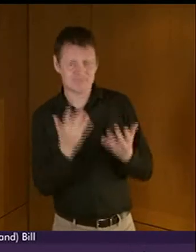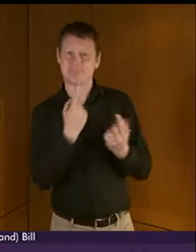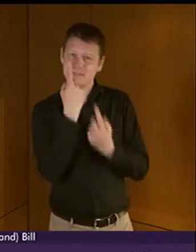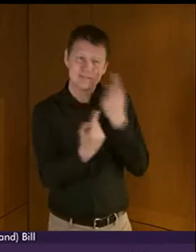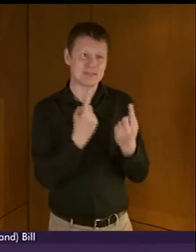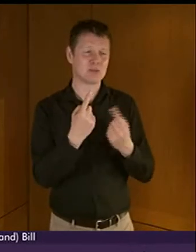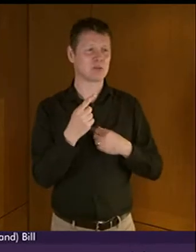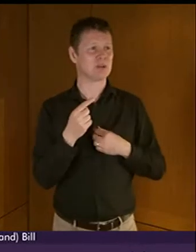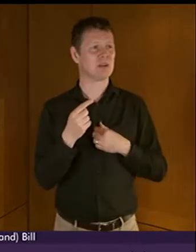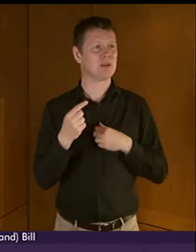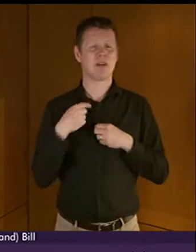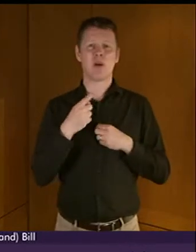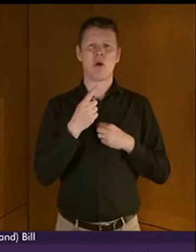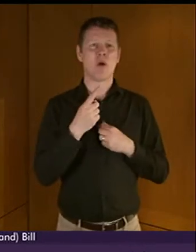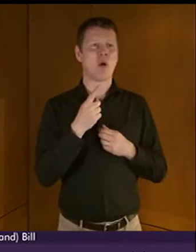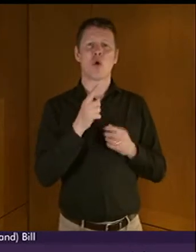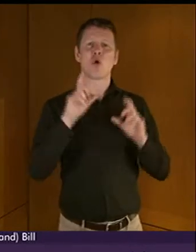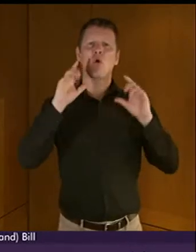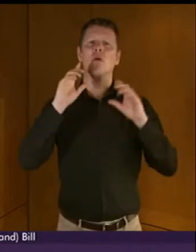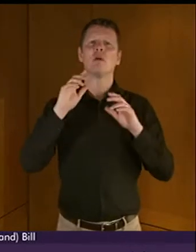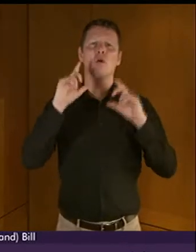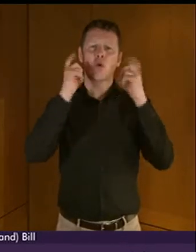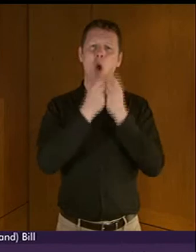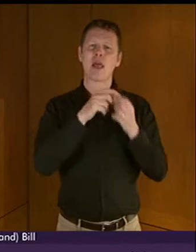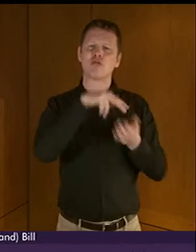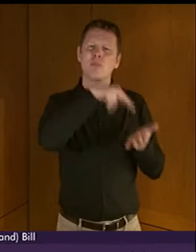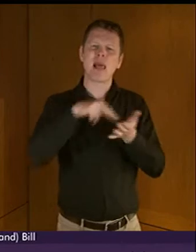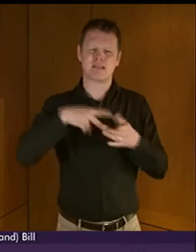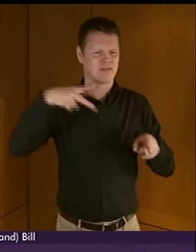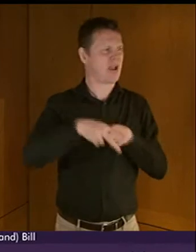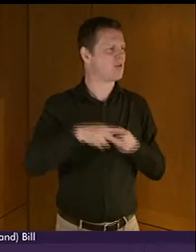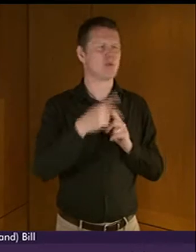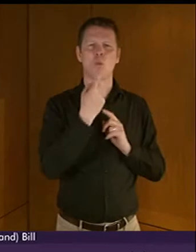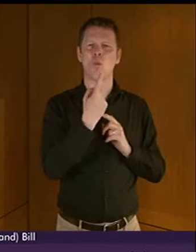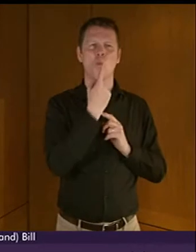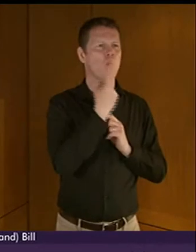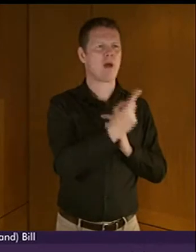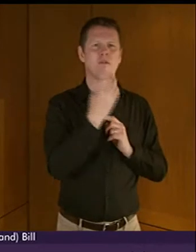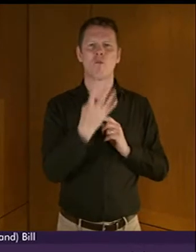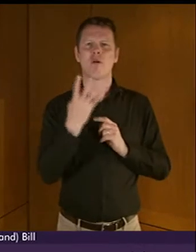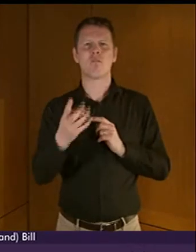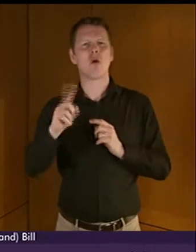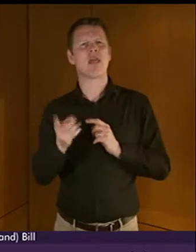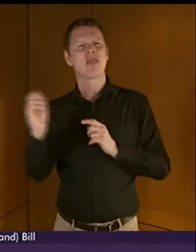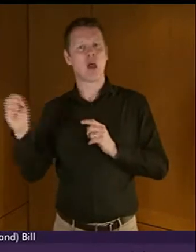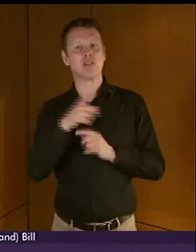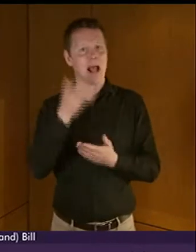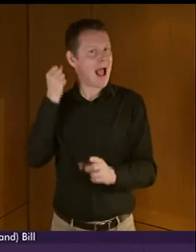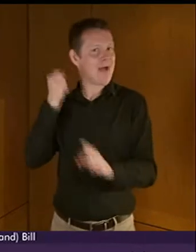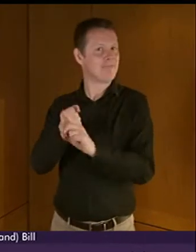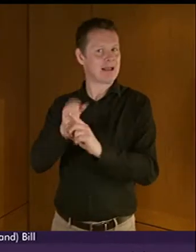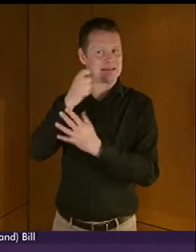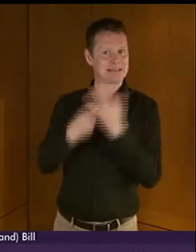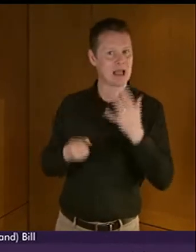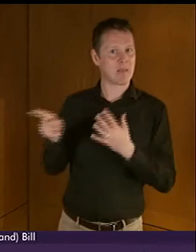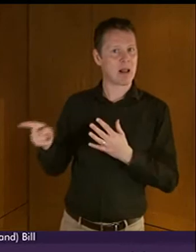140,000 cuts in college places, which, I am told, has affected those with disabilities more, whether that actually has